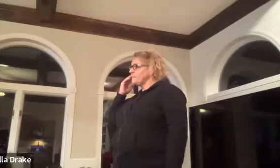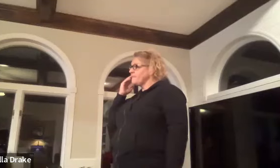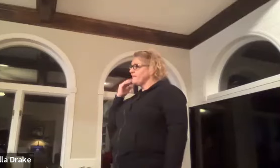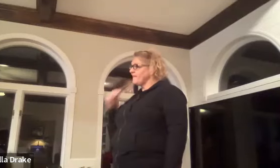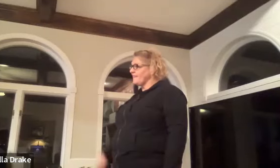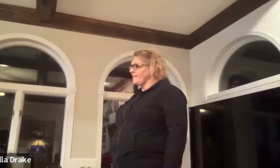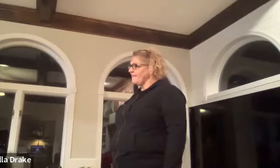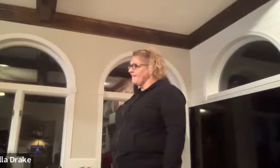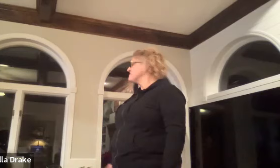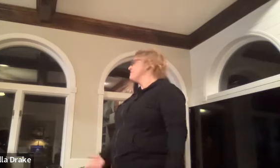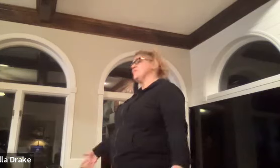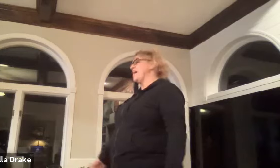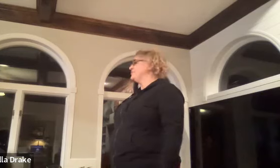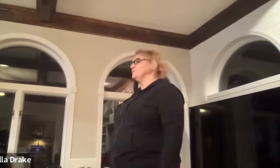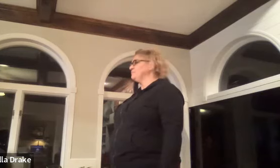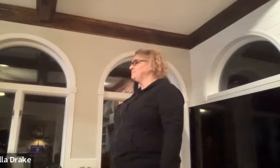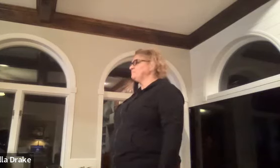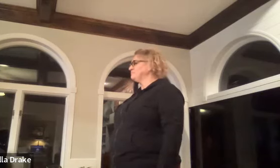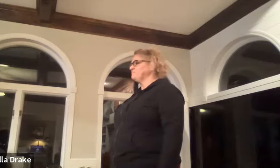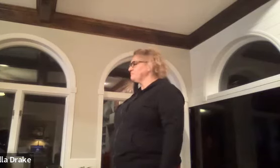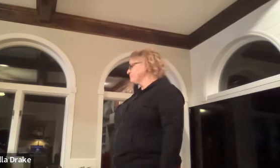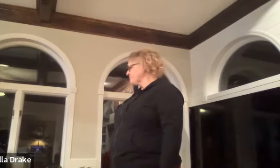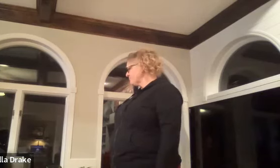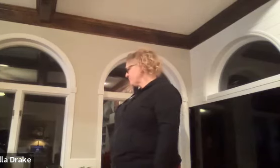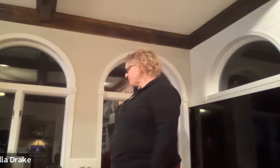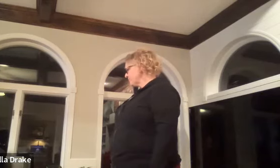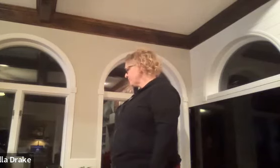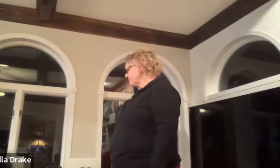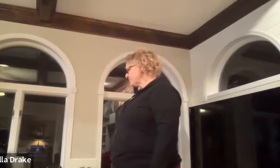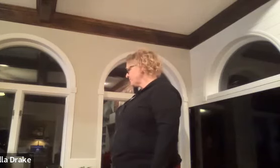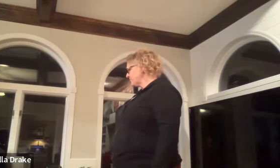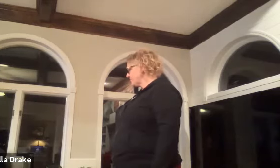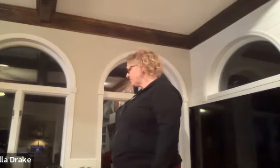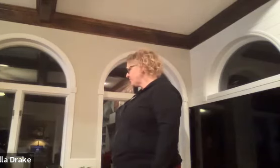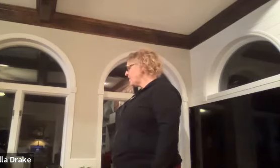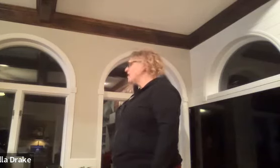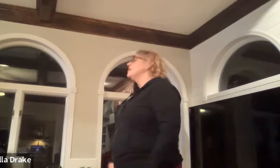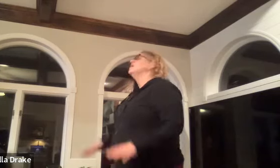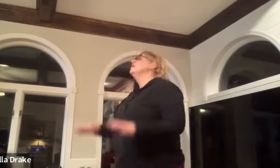let's go you wouldn't have to do you have to say what you're doing where can you do